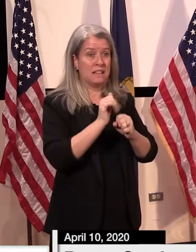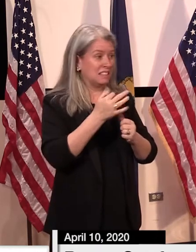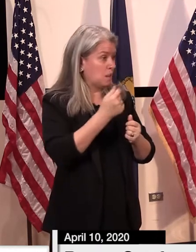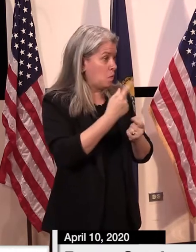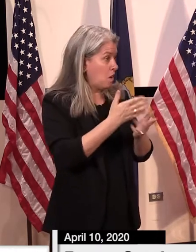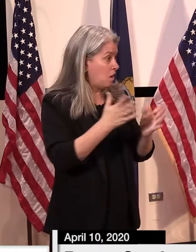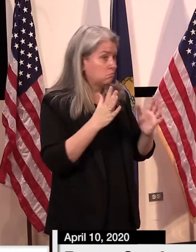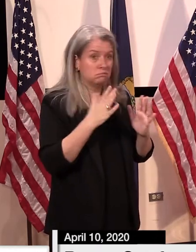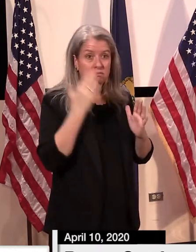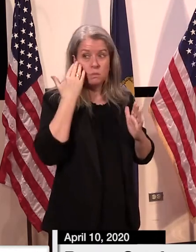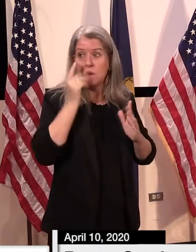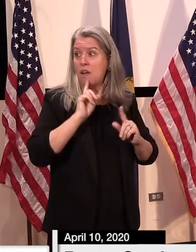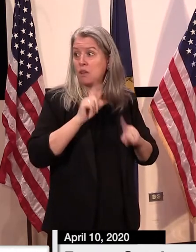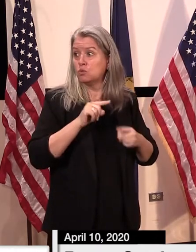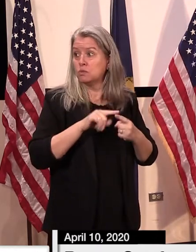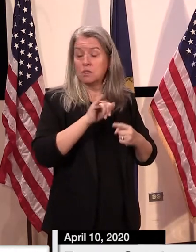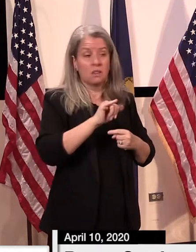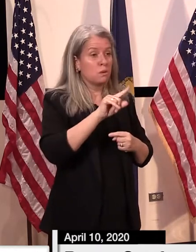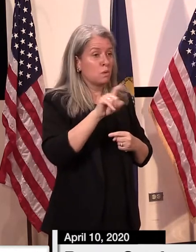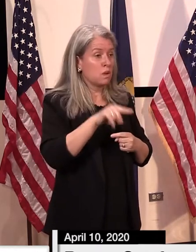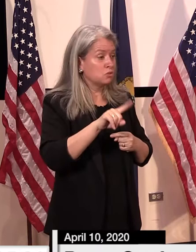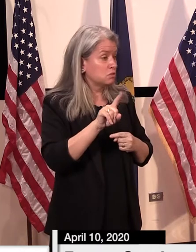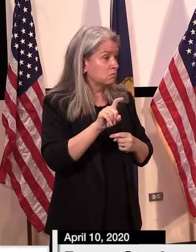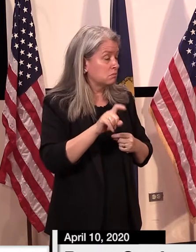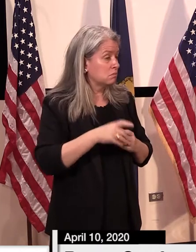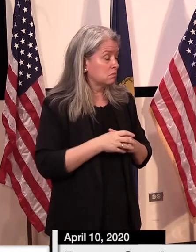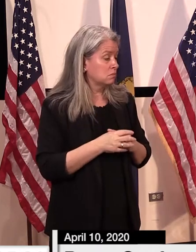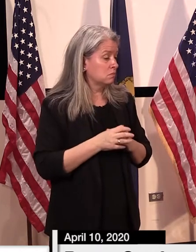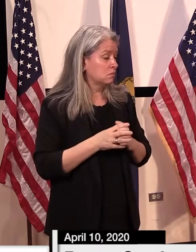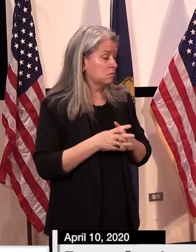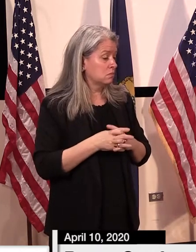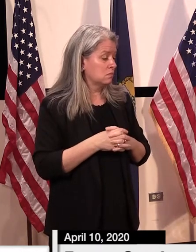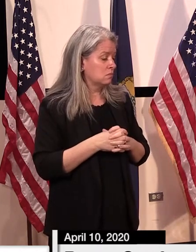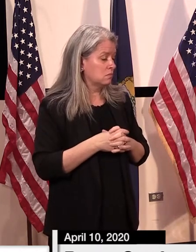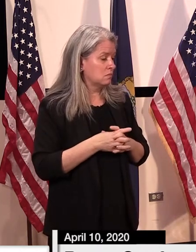any others on the phone have any knowledge of that?